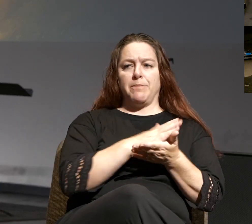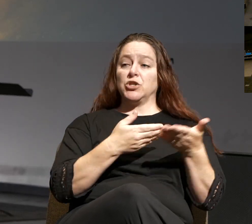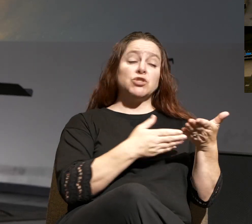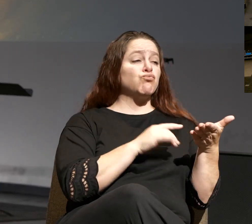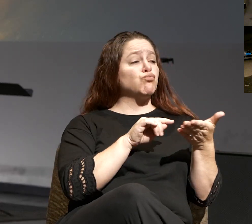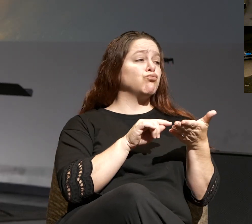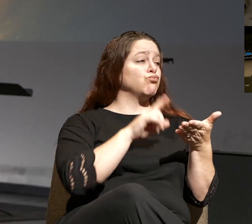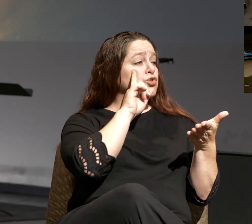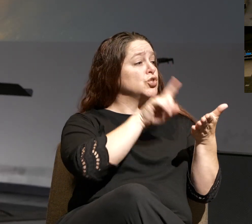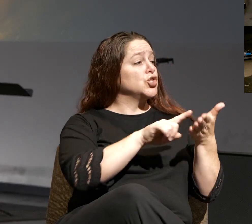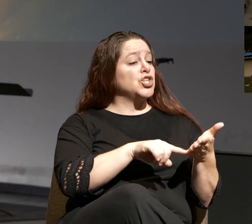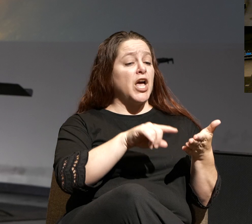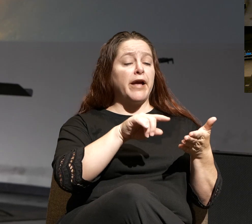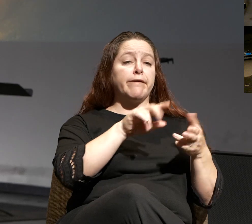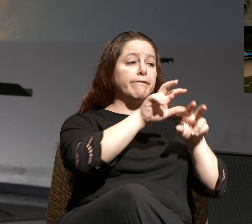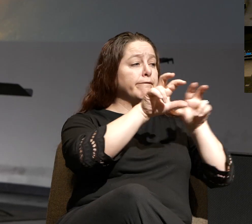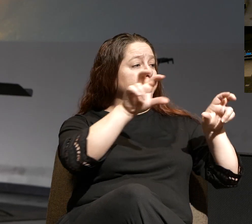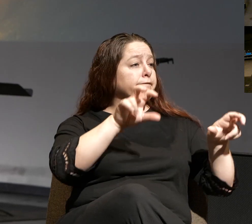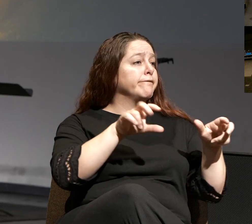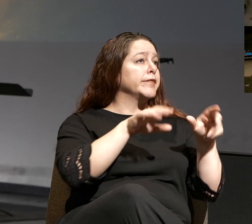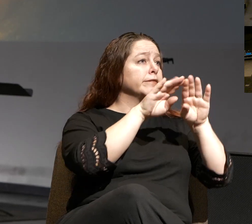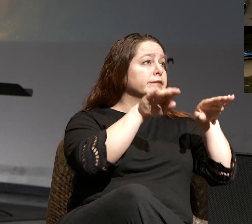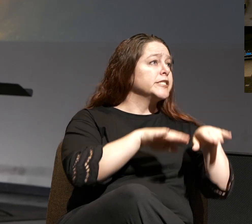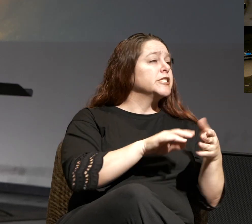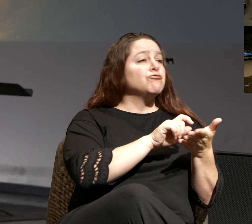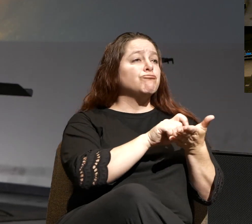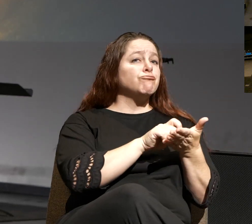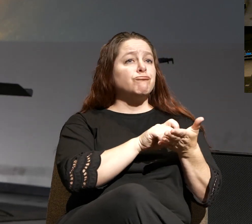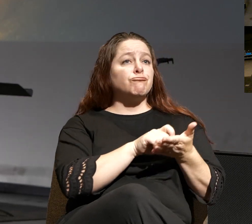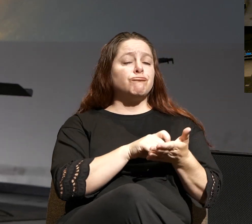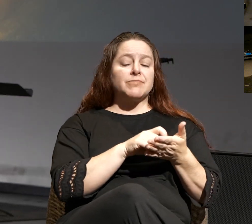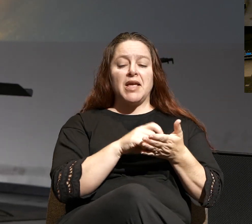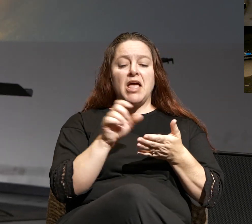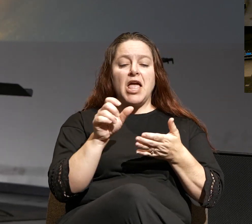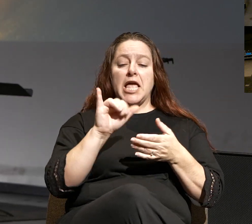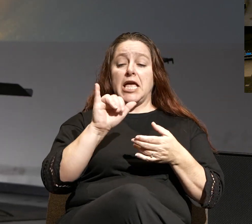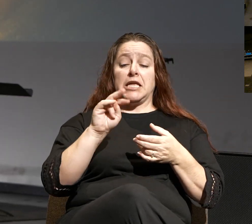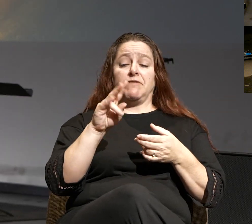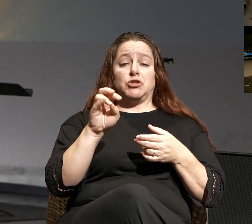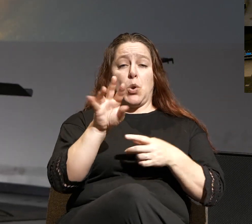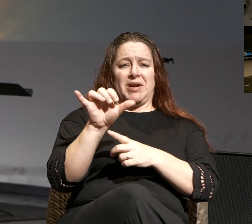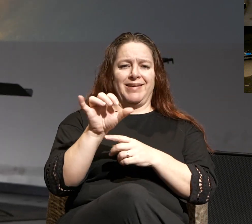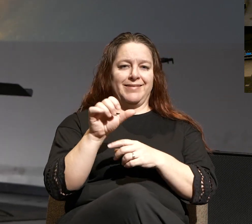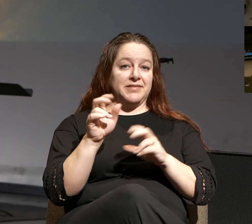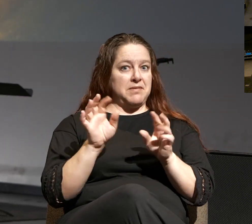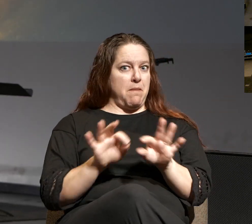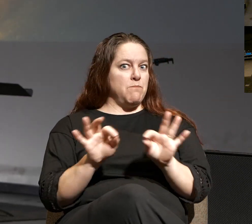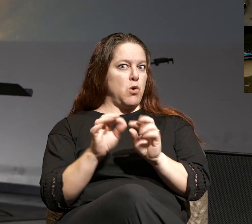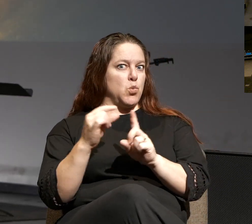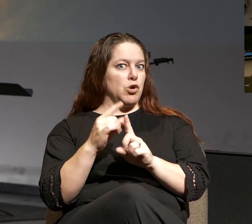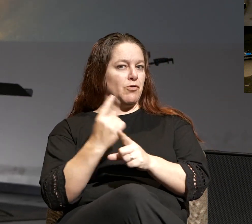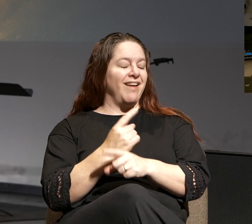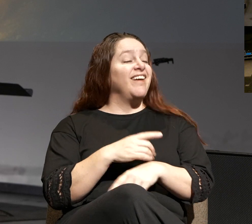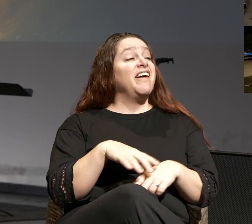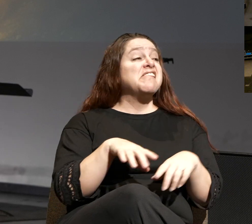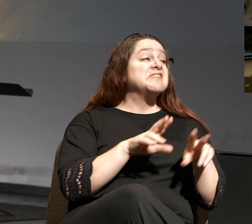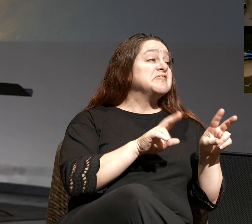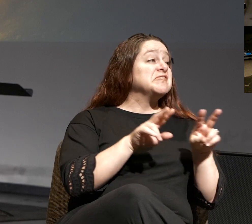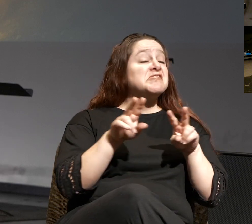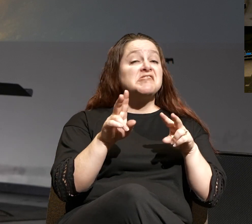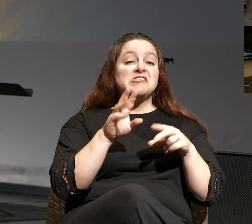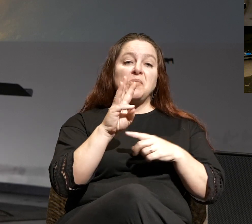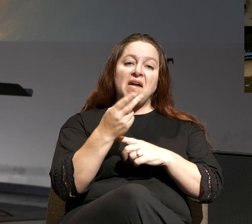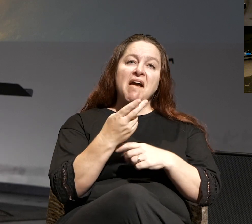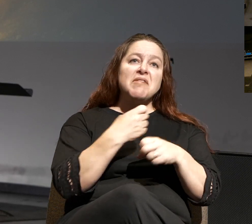inventory and, you know, other important-sounding terms. And we're walking around the warehouse, and we're going through. We're just making sure